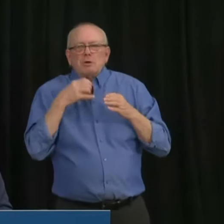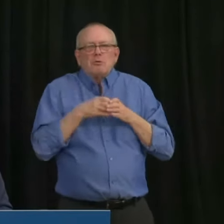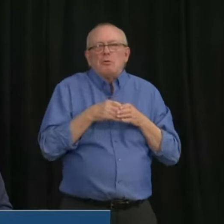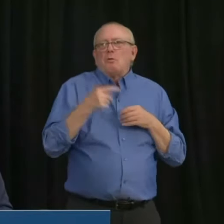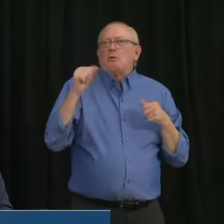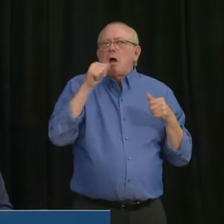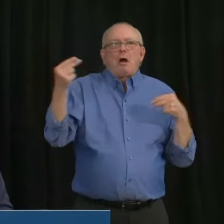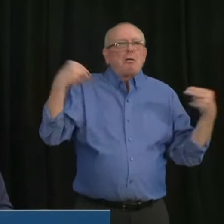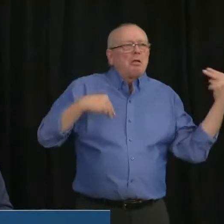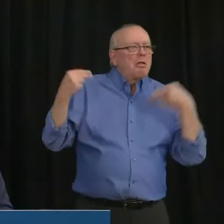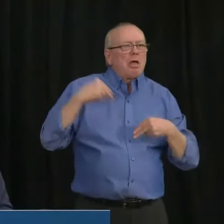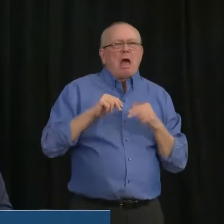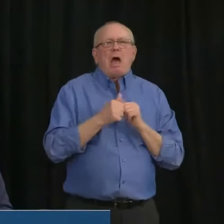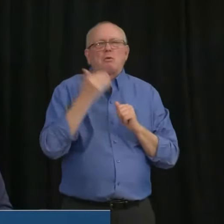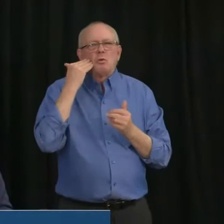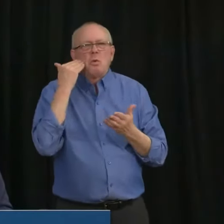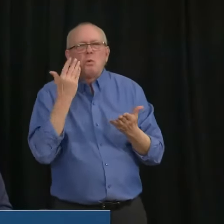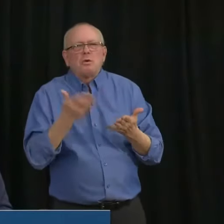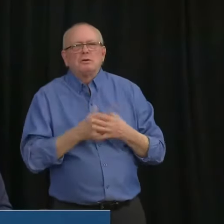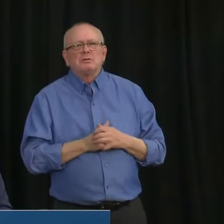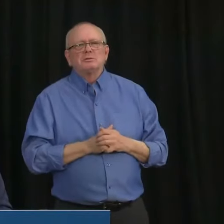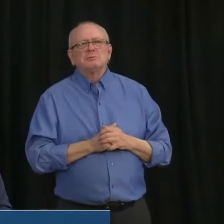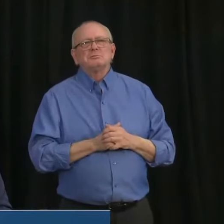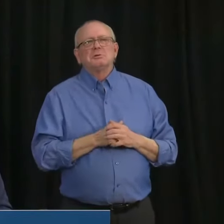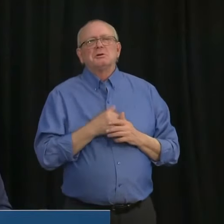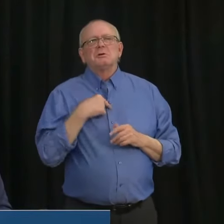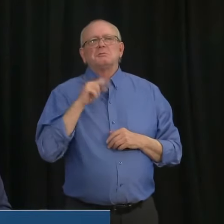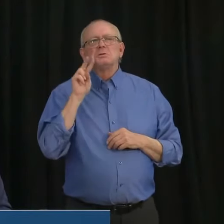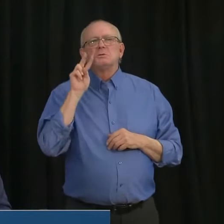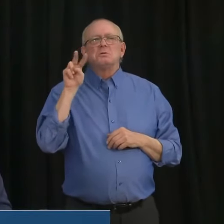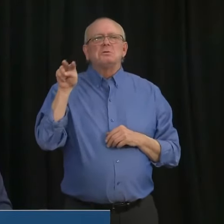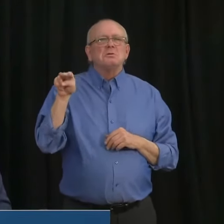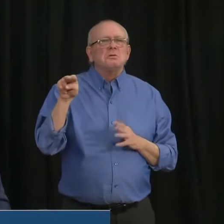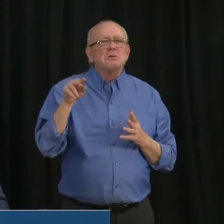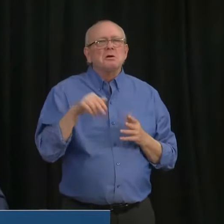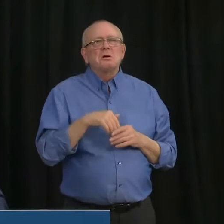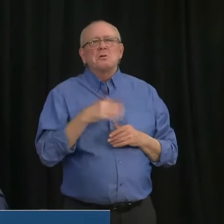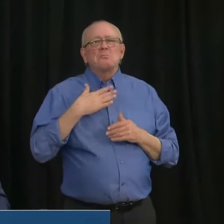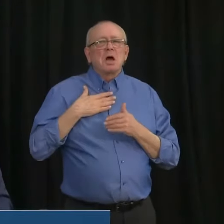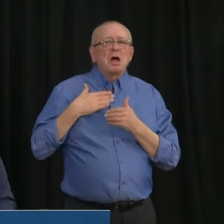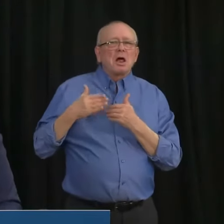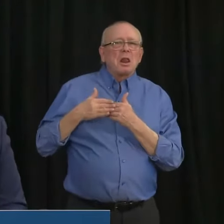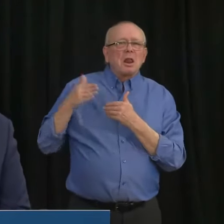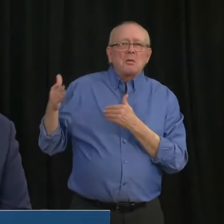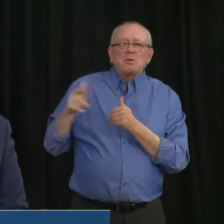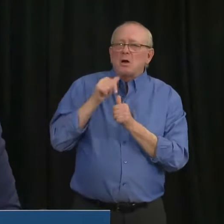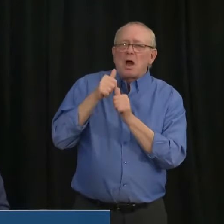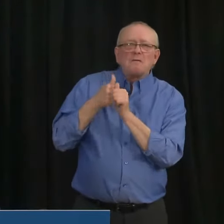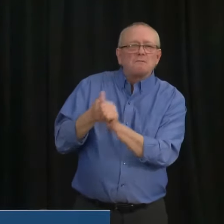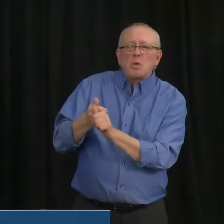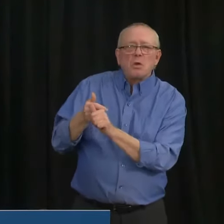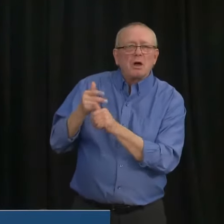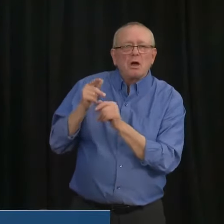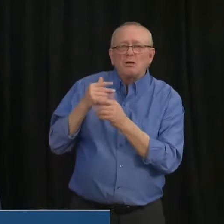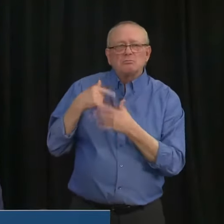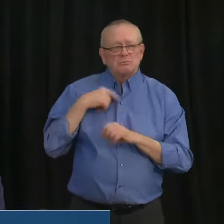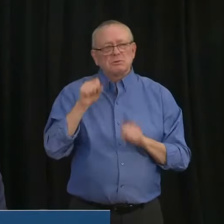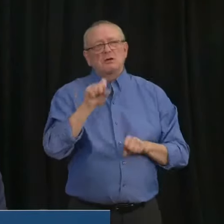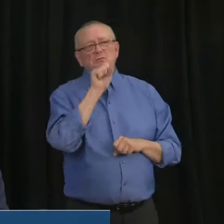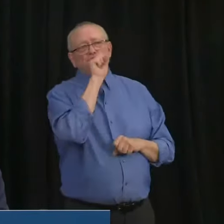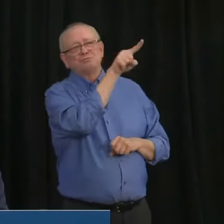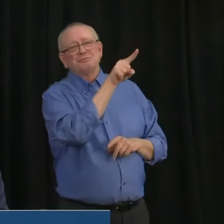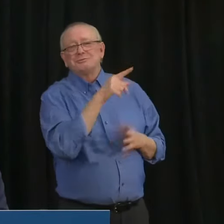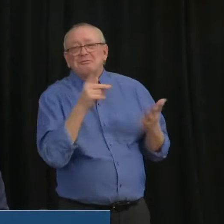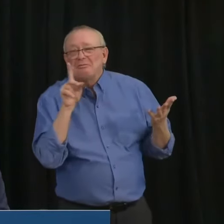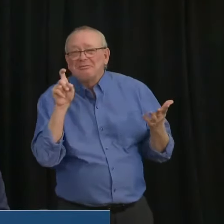you know, drop a dime on their neighbour, or do we have teams going around, or how do you see this playing out? Thanks, Dean. Yes, a very difficult decision.